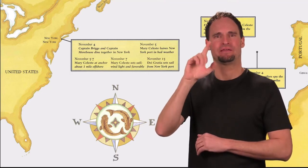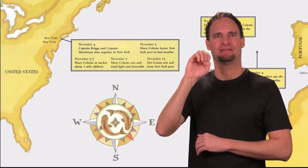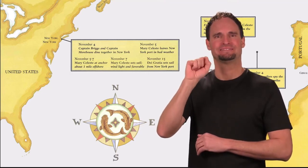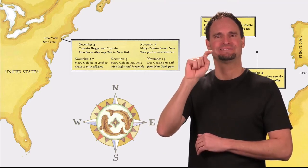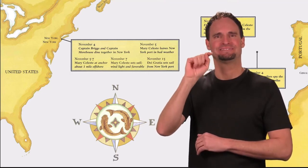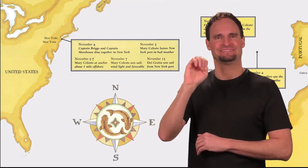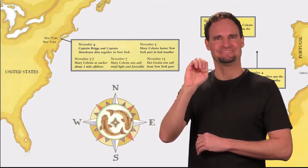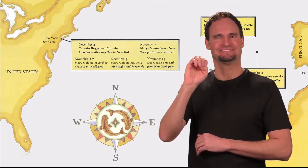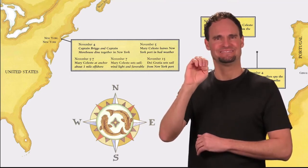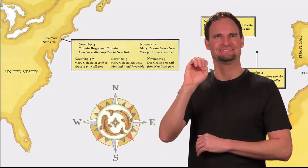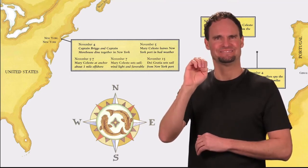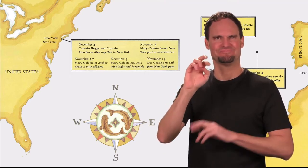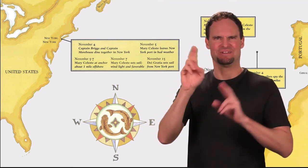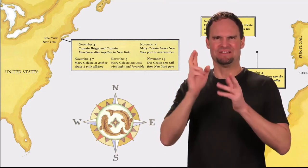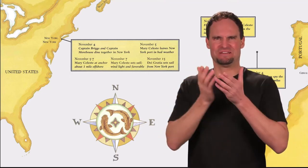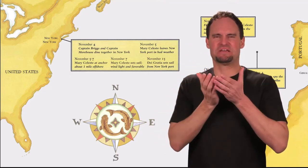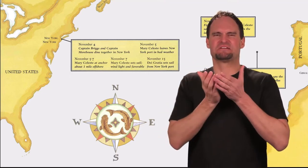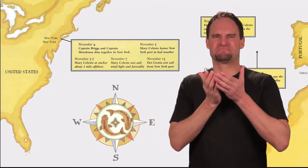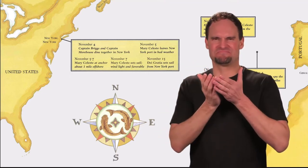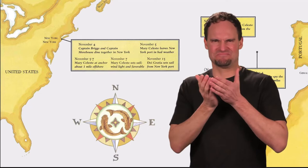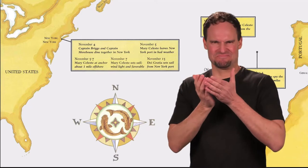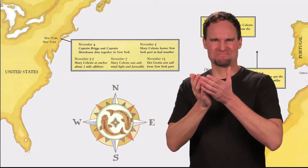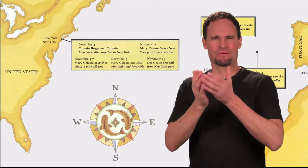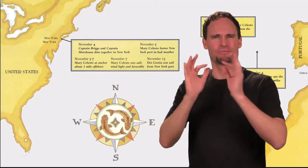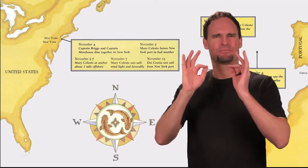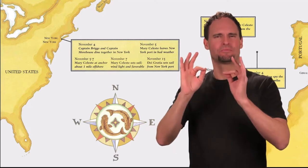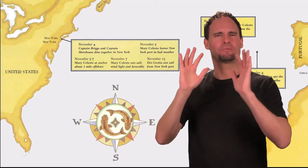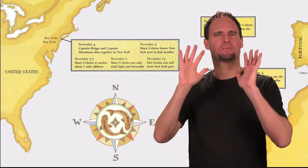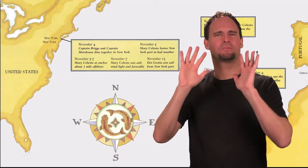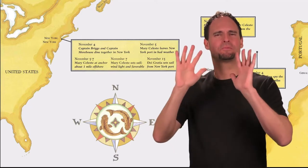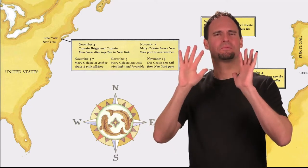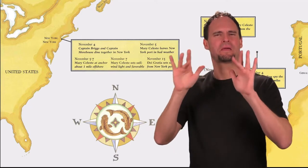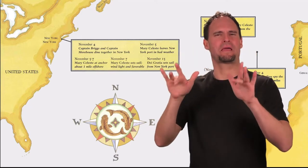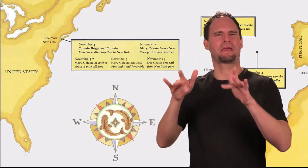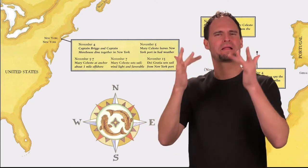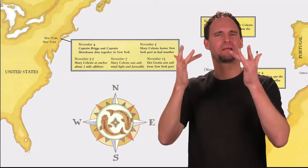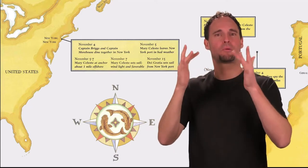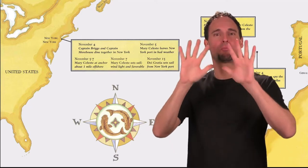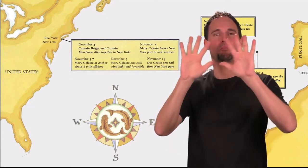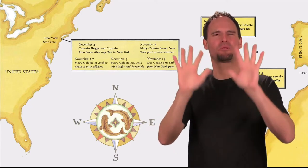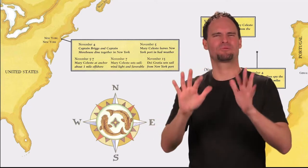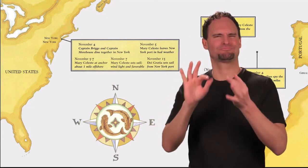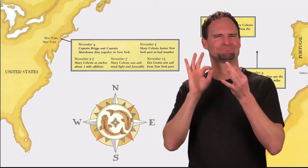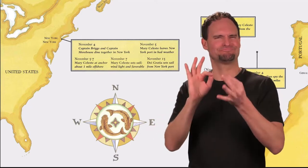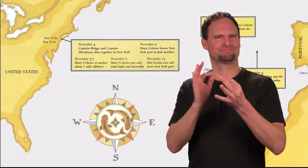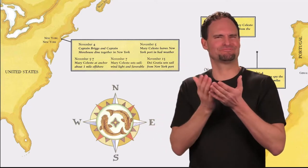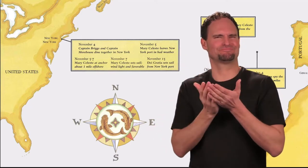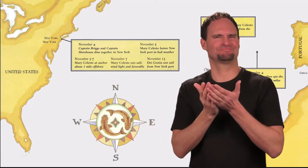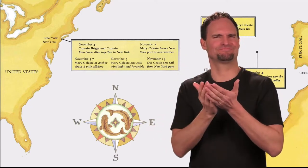November 7th, Mary Celeste sets sail, wind light and favorable.